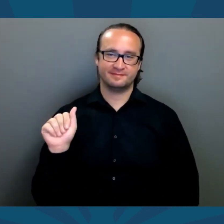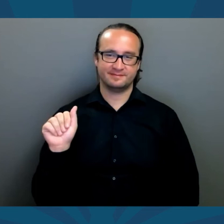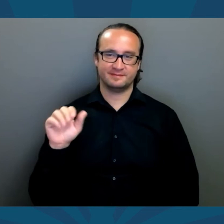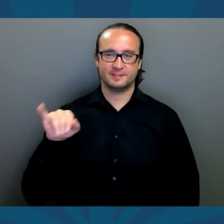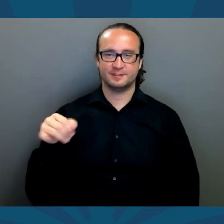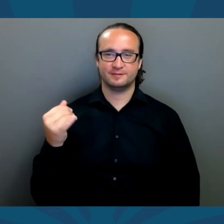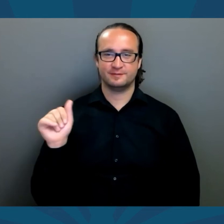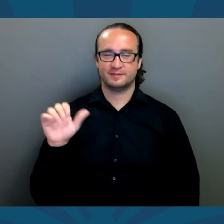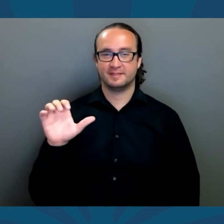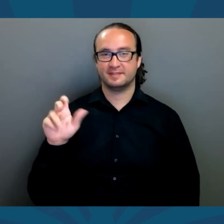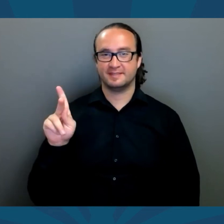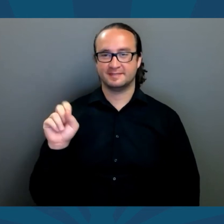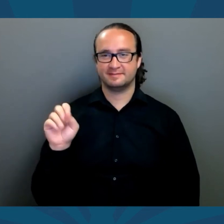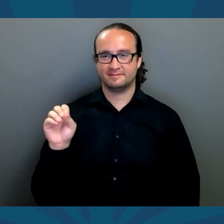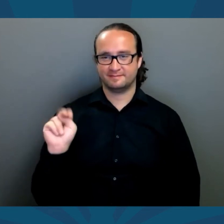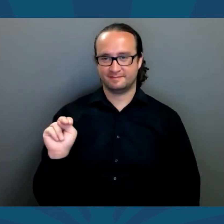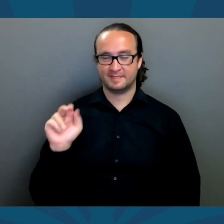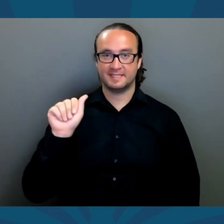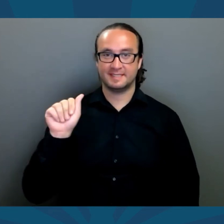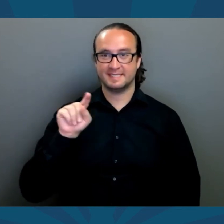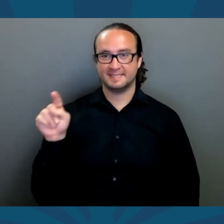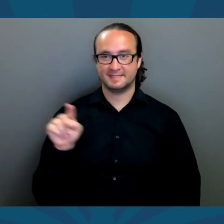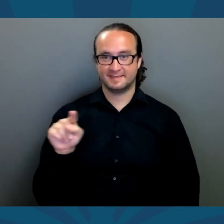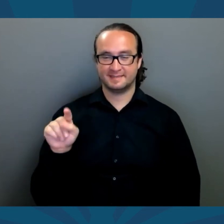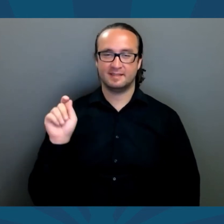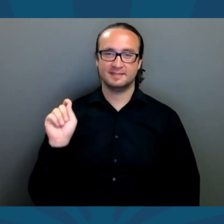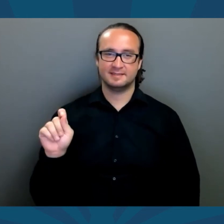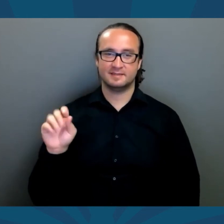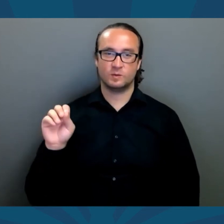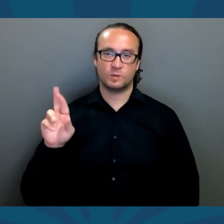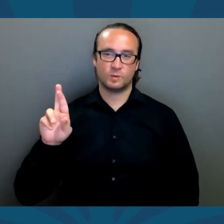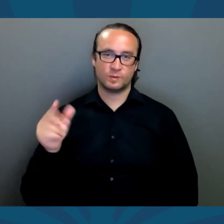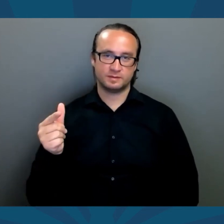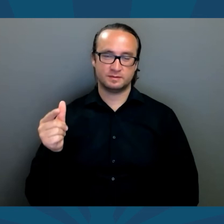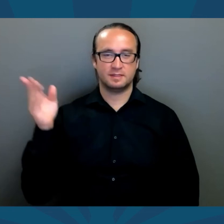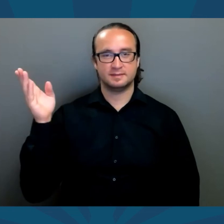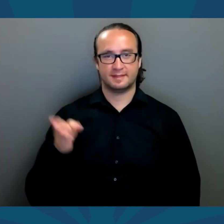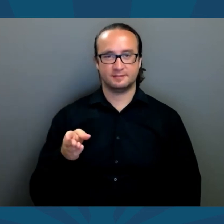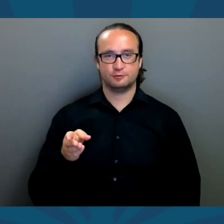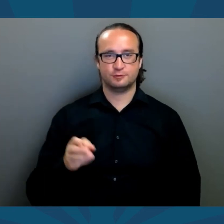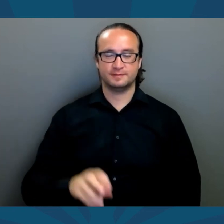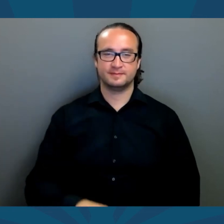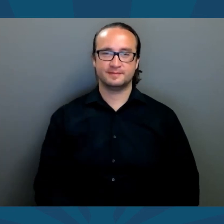jannajacksonaz.org/.